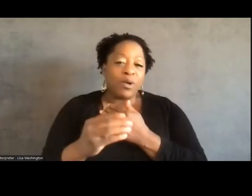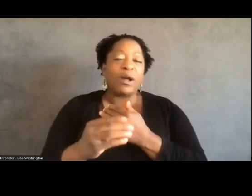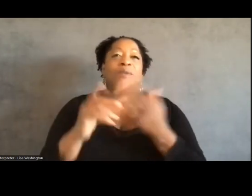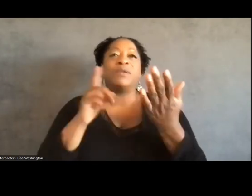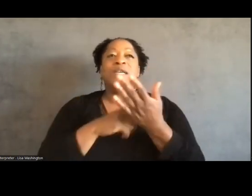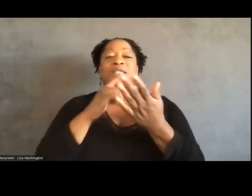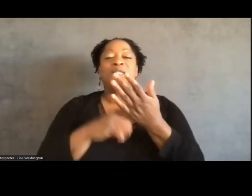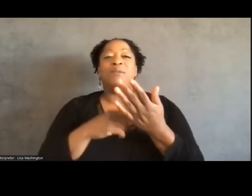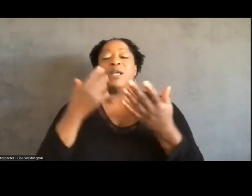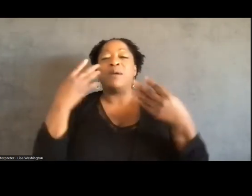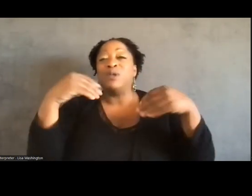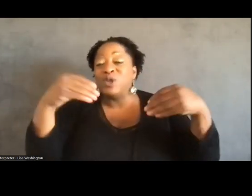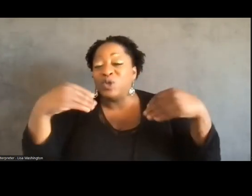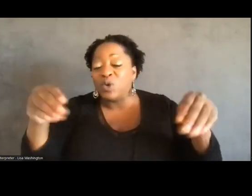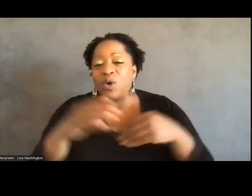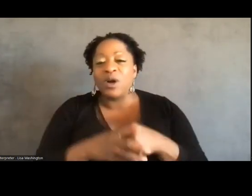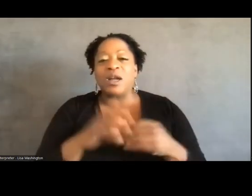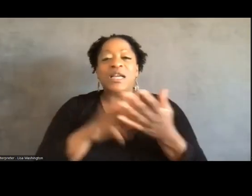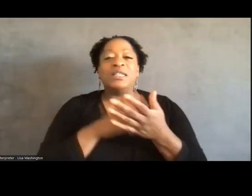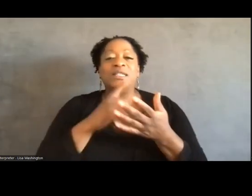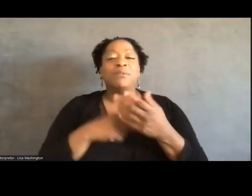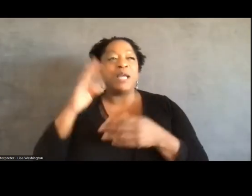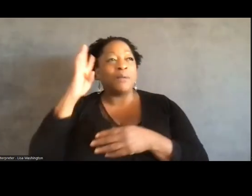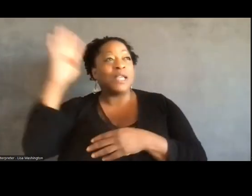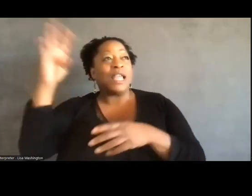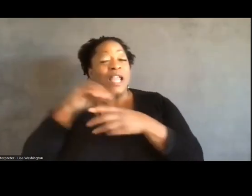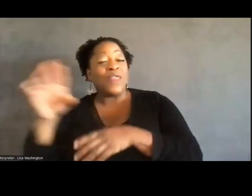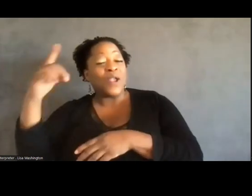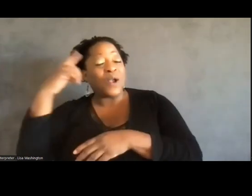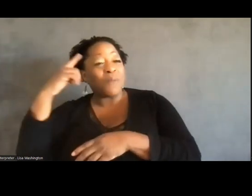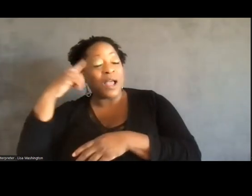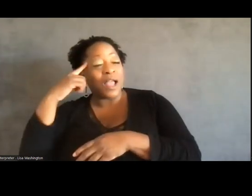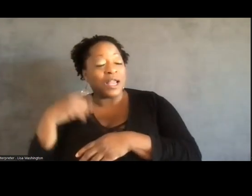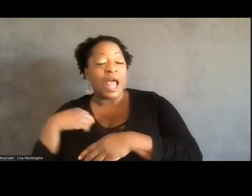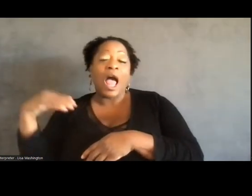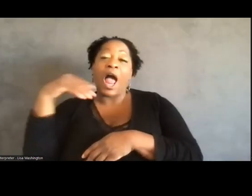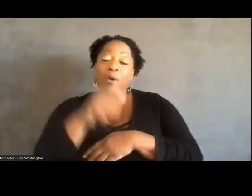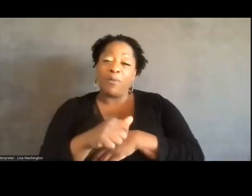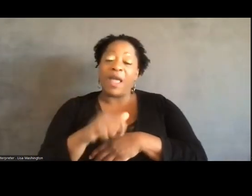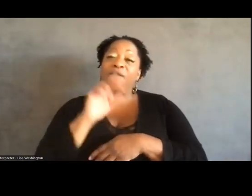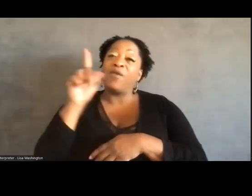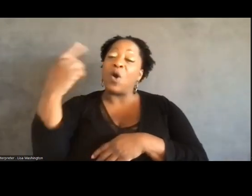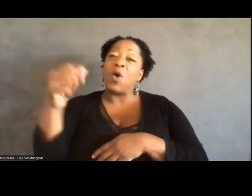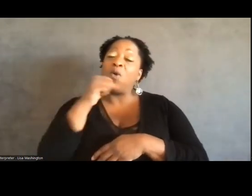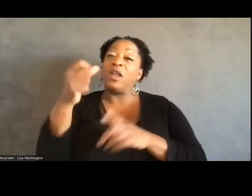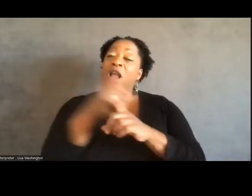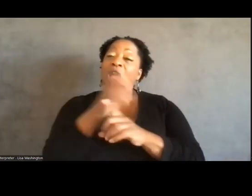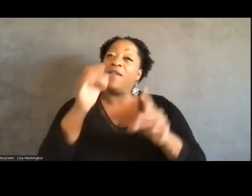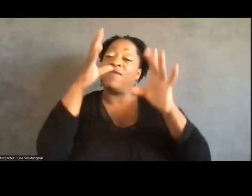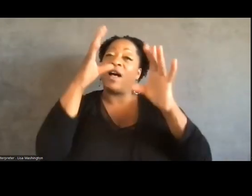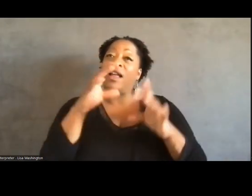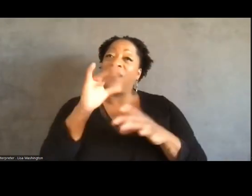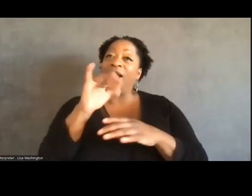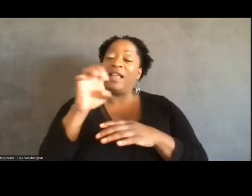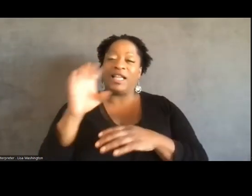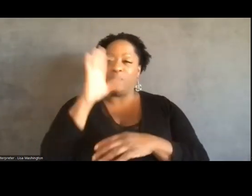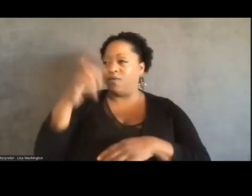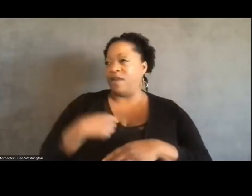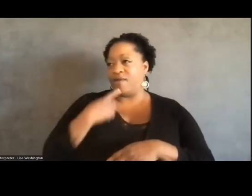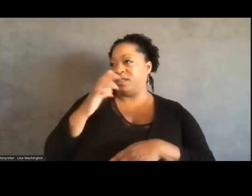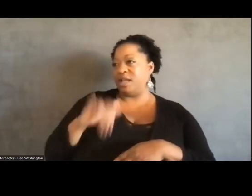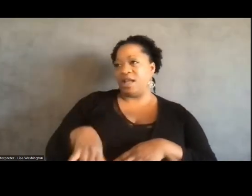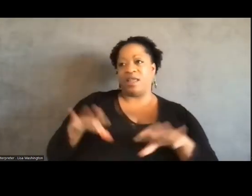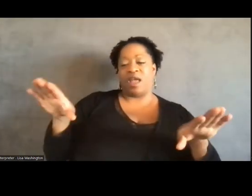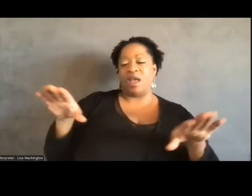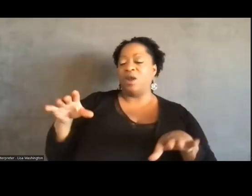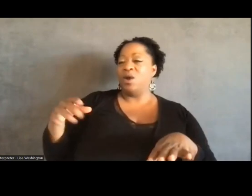things in their mind, right? We'd have donors, and they'd be like, well, you all only pay for nonviolent cases, and we'll, we've never said that. We explicitly say the